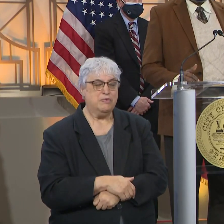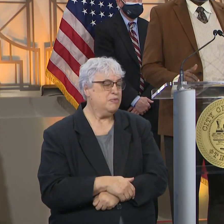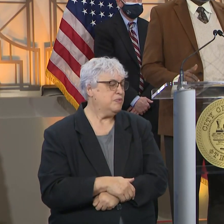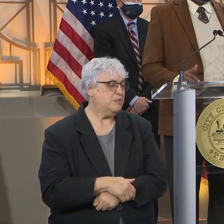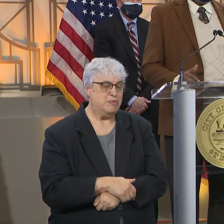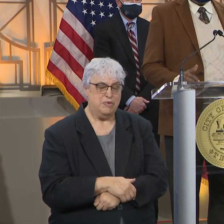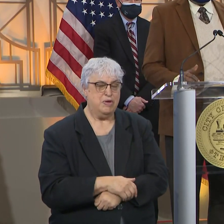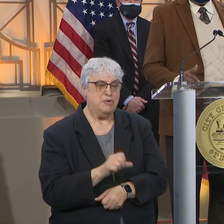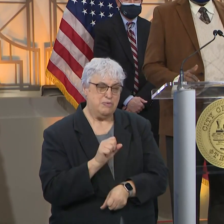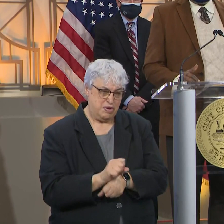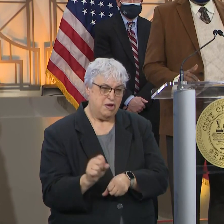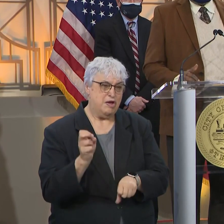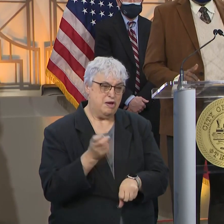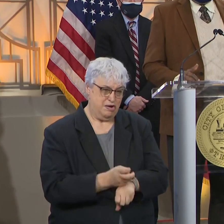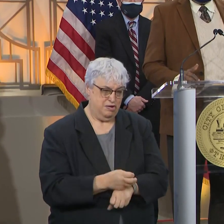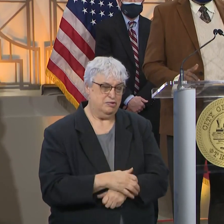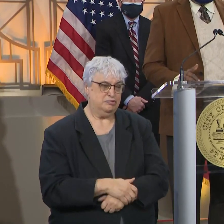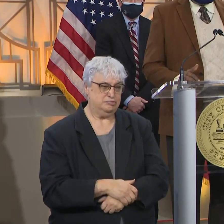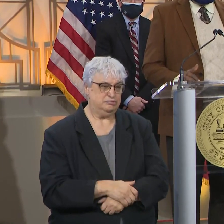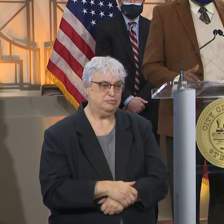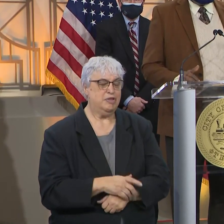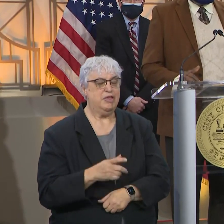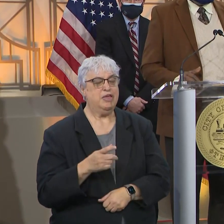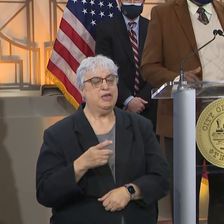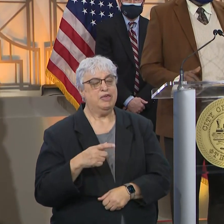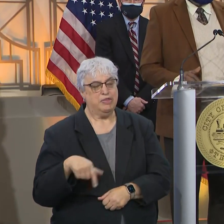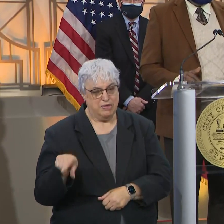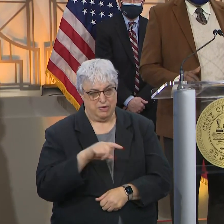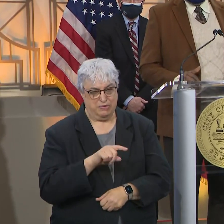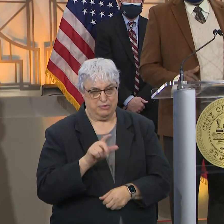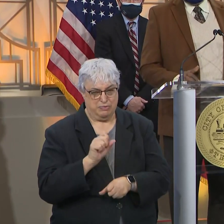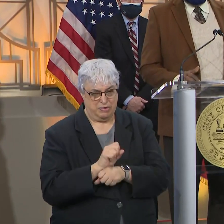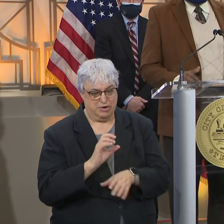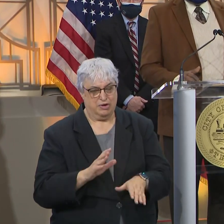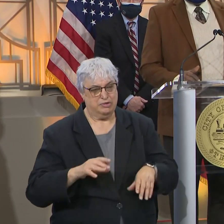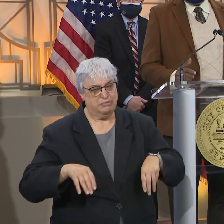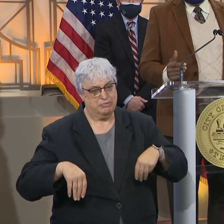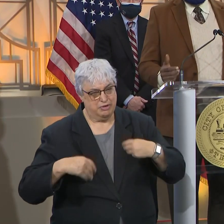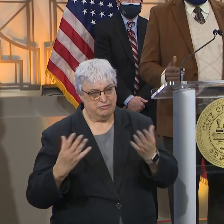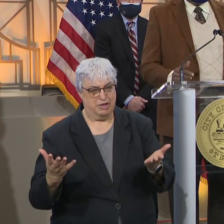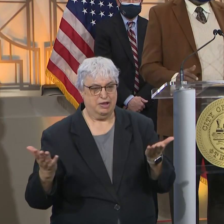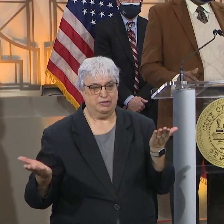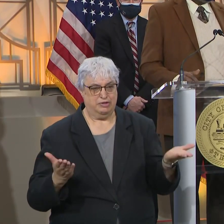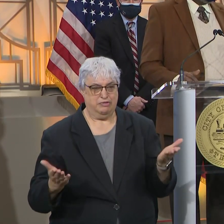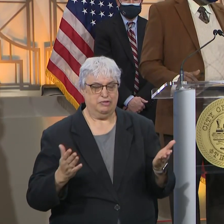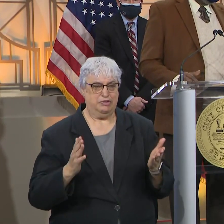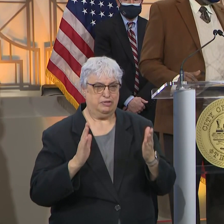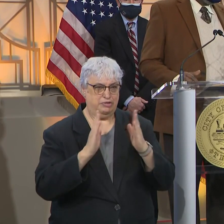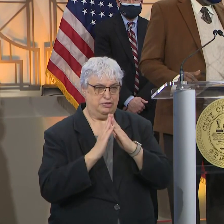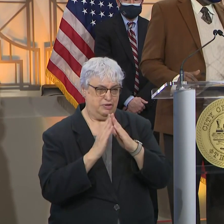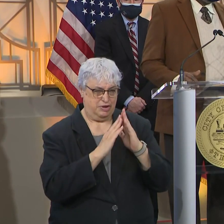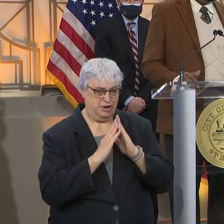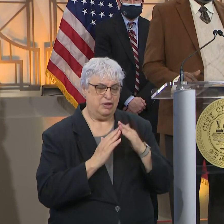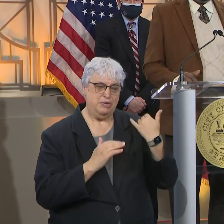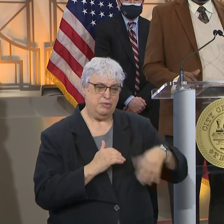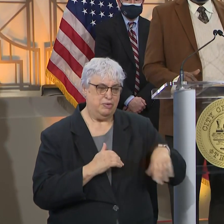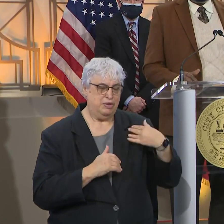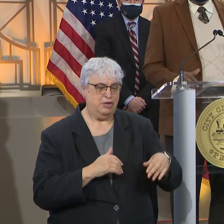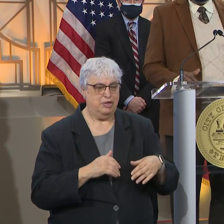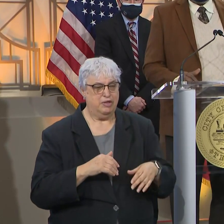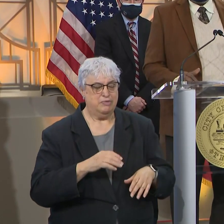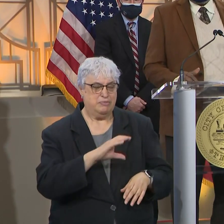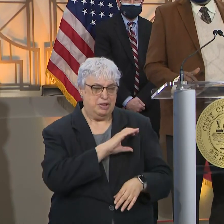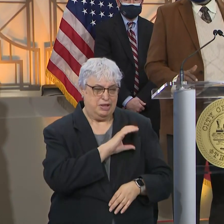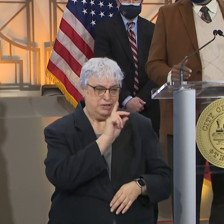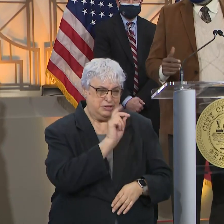essence of public service. So, I want to express my gratitude to them and all of the staff in the fire department and the police department that